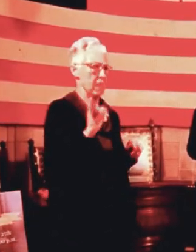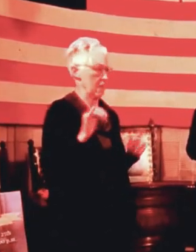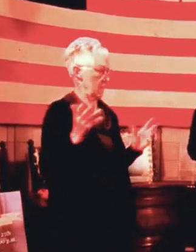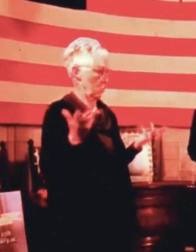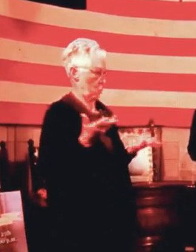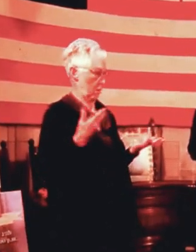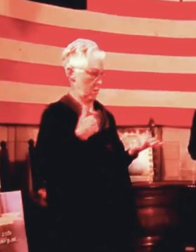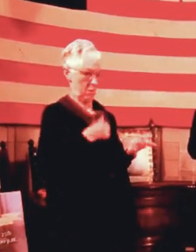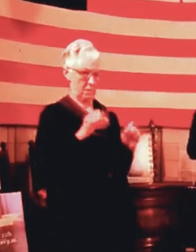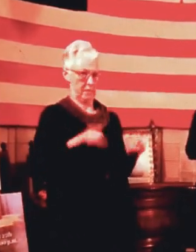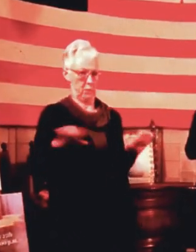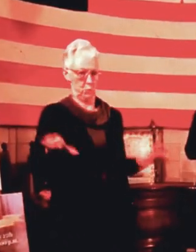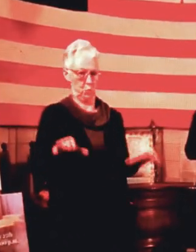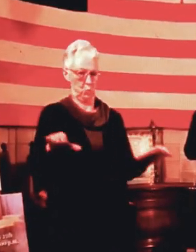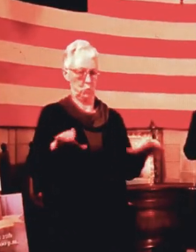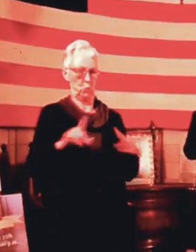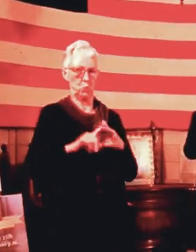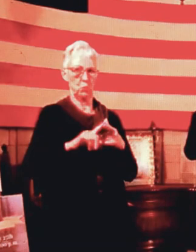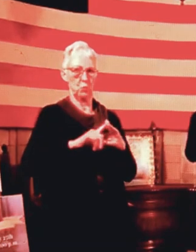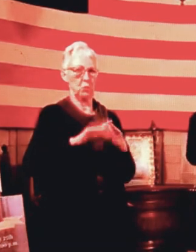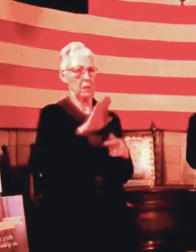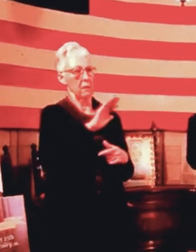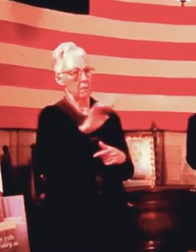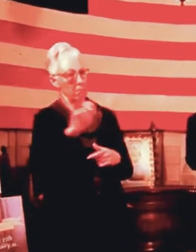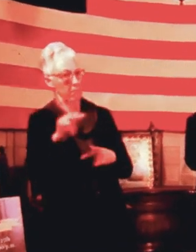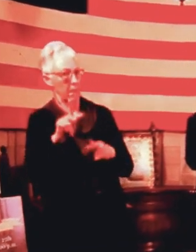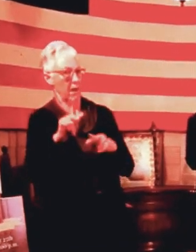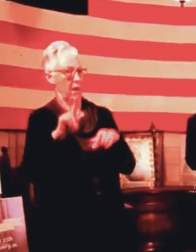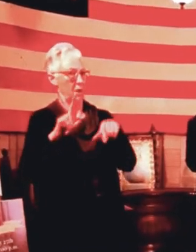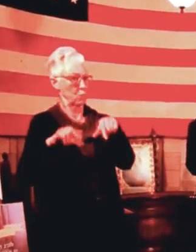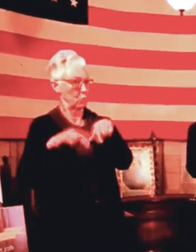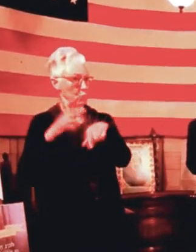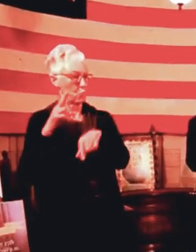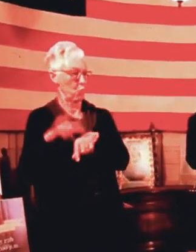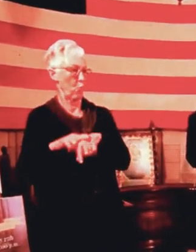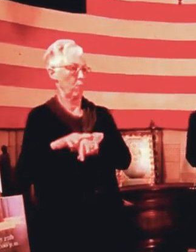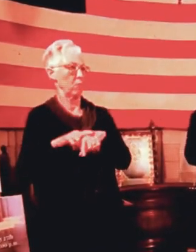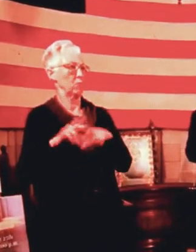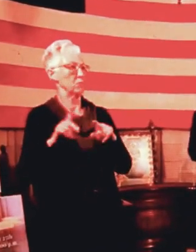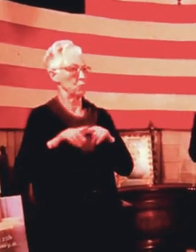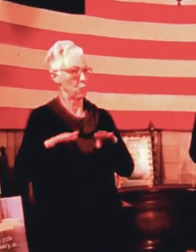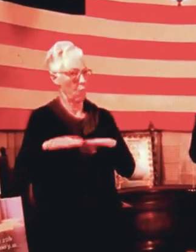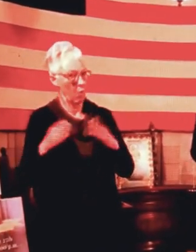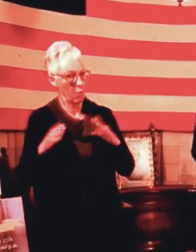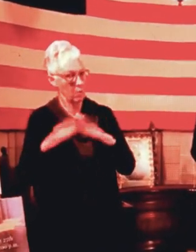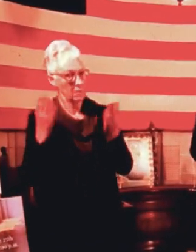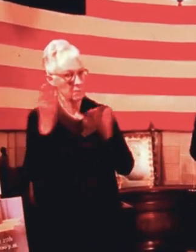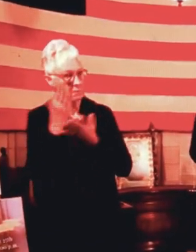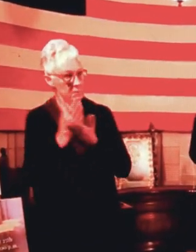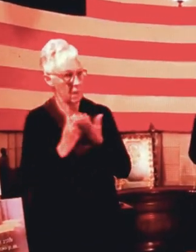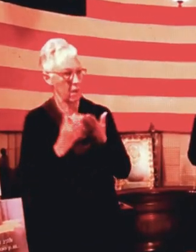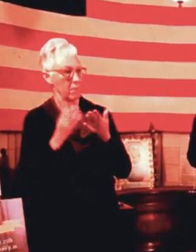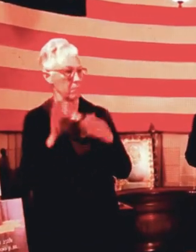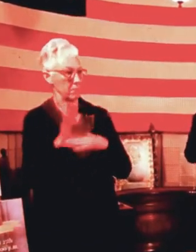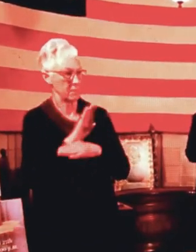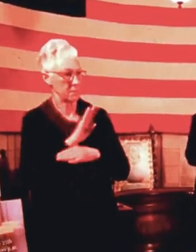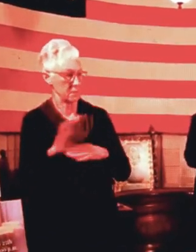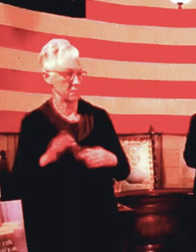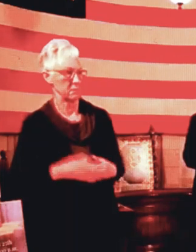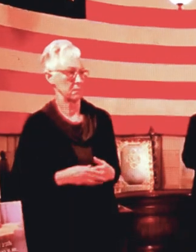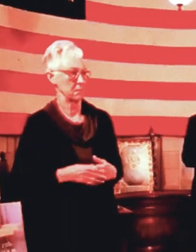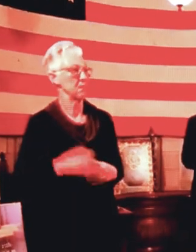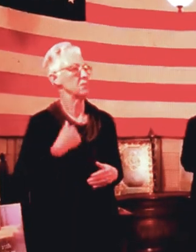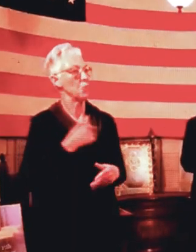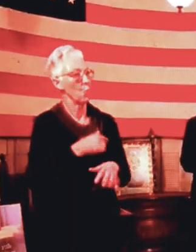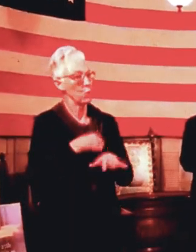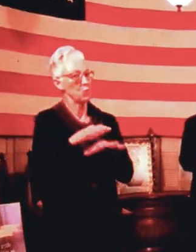a more normal life. And we're only slowing the spread of virus here in the state. We can't stop it. It's a virus. We can't stop it. But we